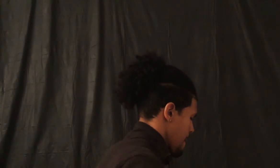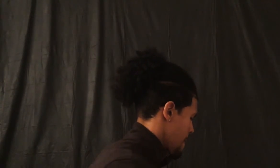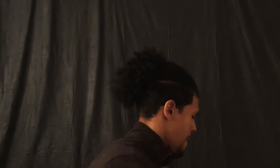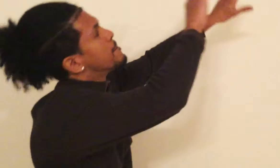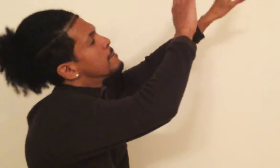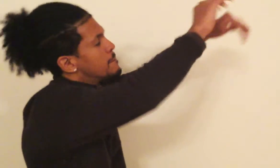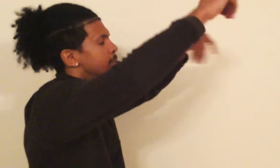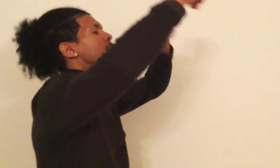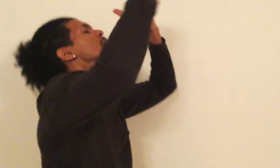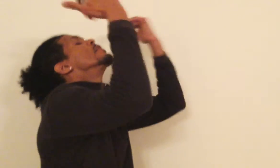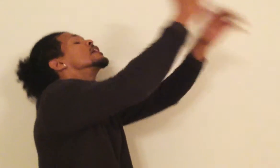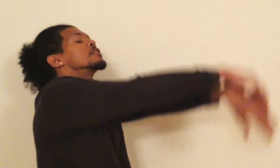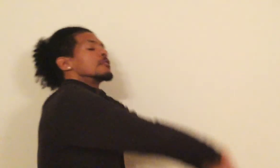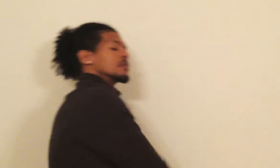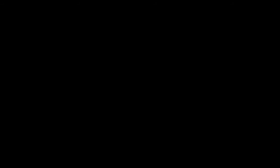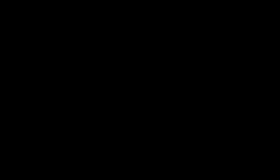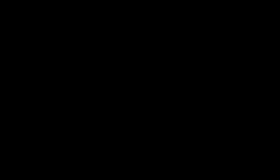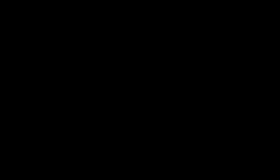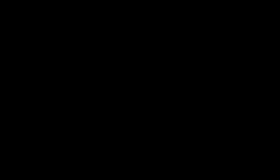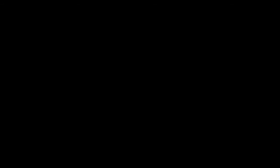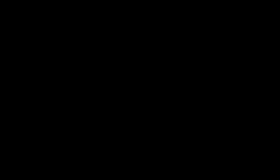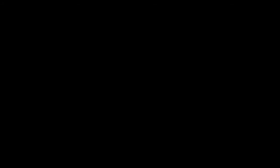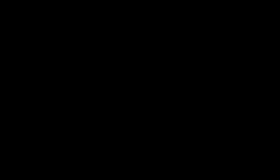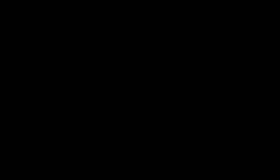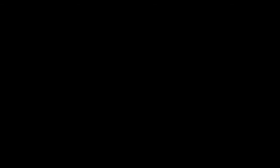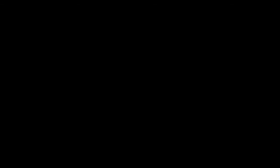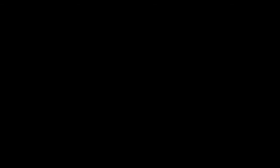Genius Genius You You You You